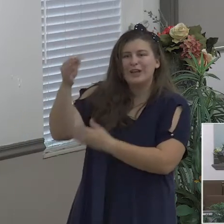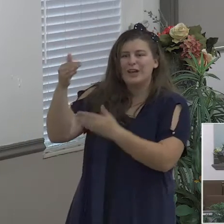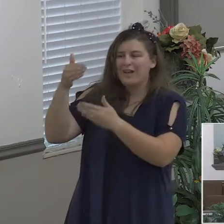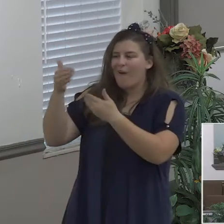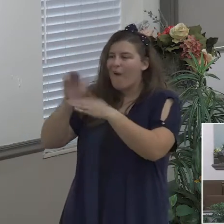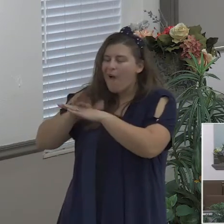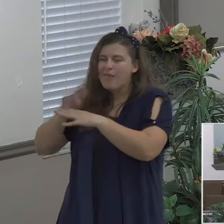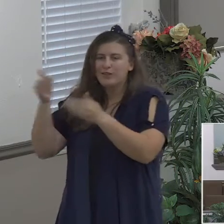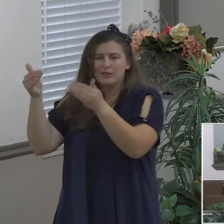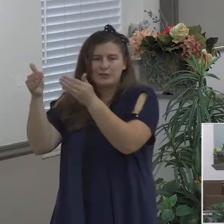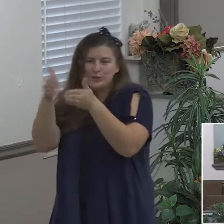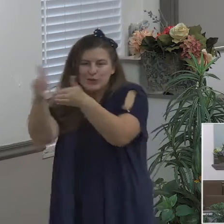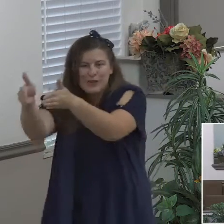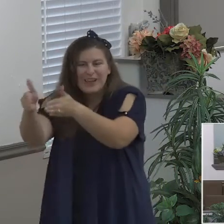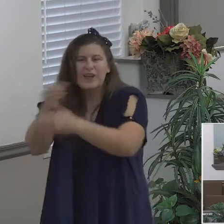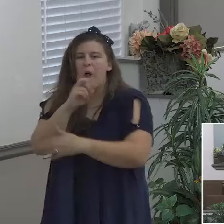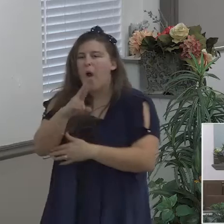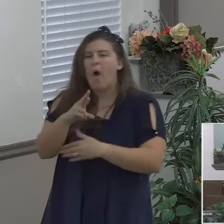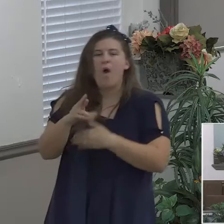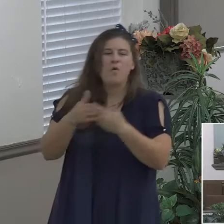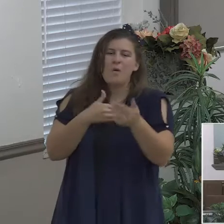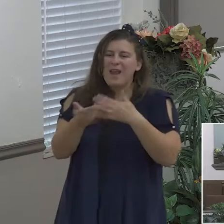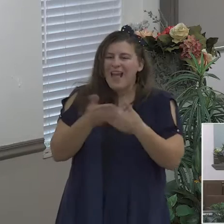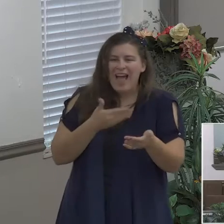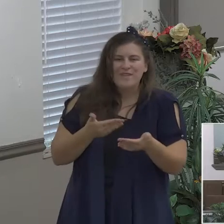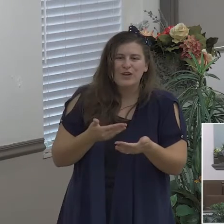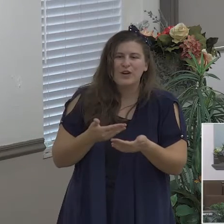or a best friend or a co-worker